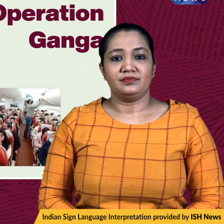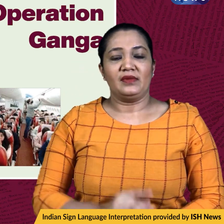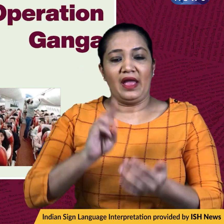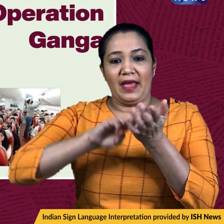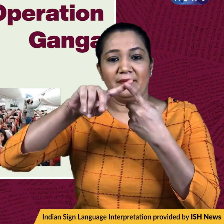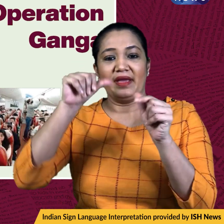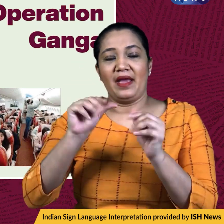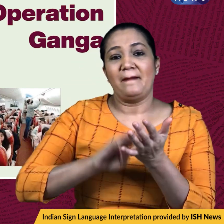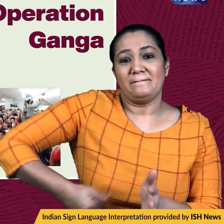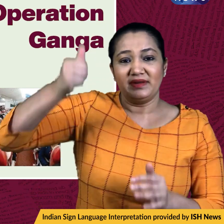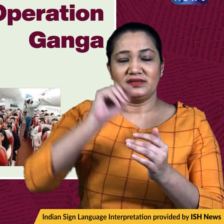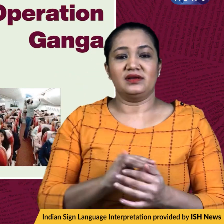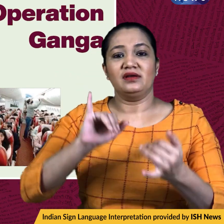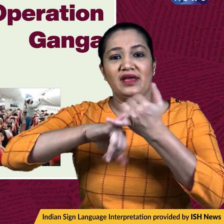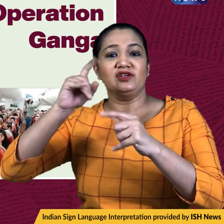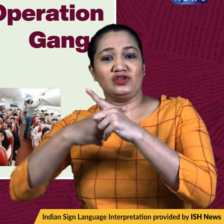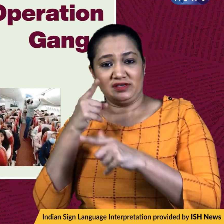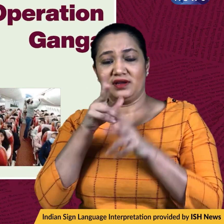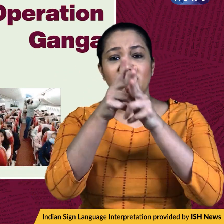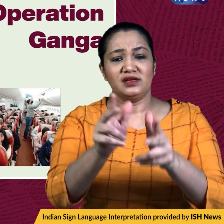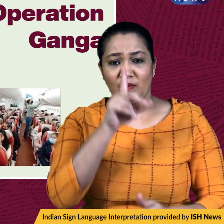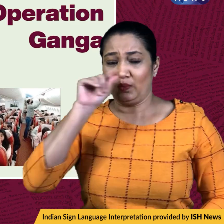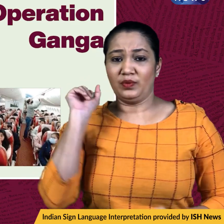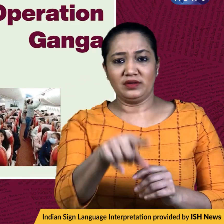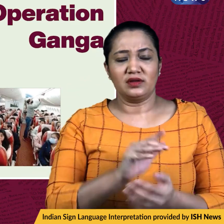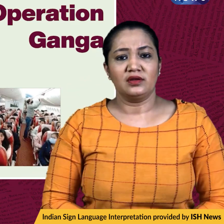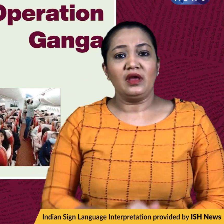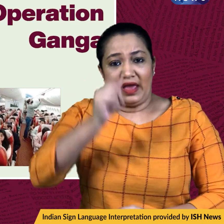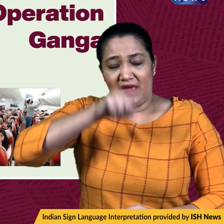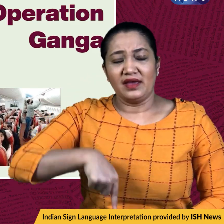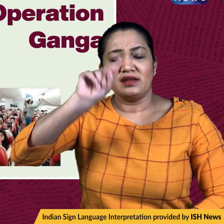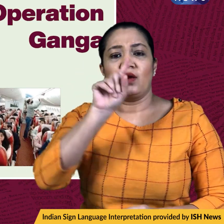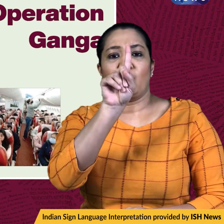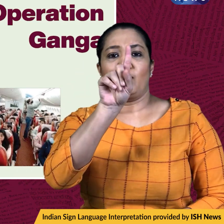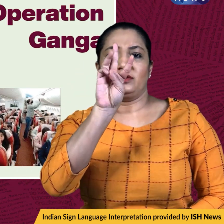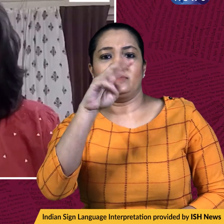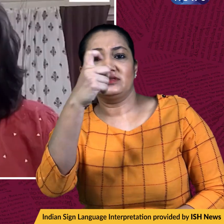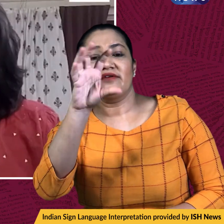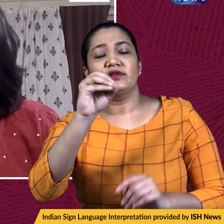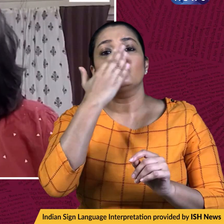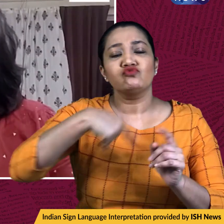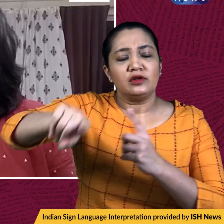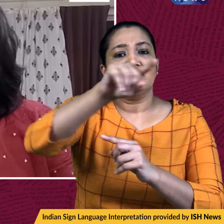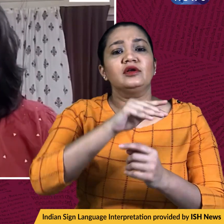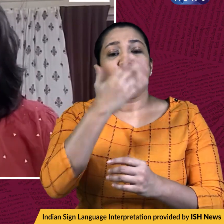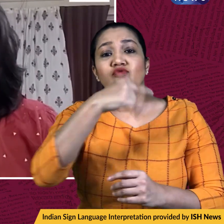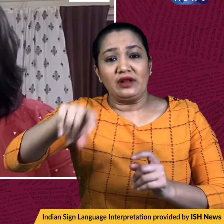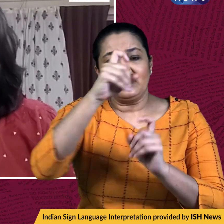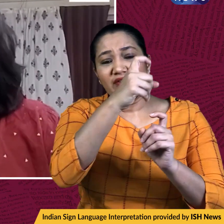S. Jayashankar has tweeted today that India has evacuated 1,377 citizens from